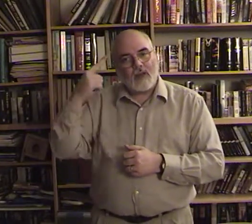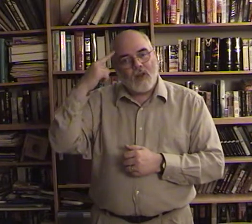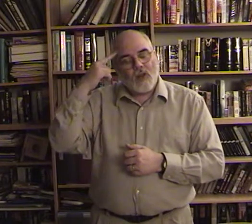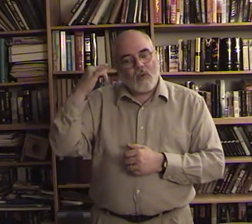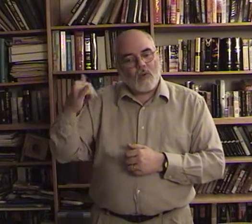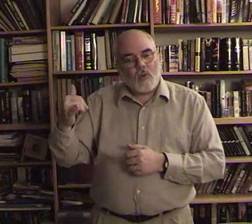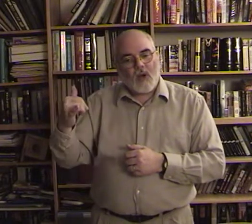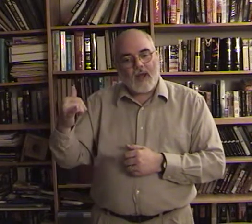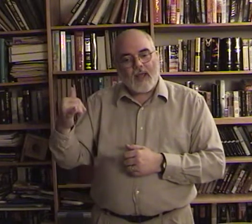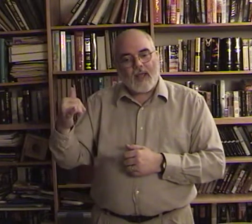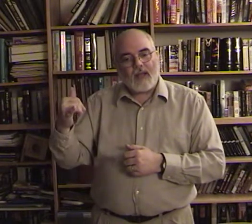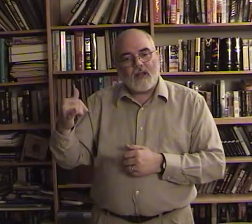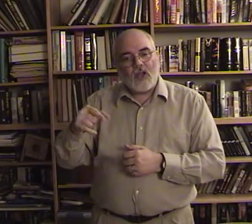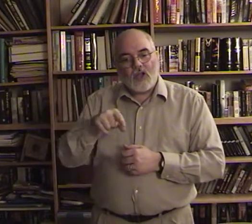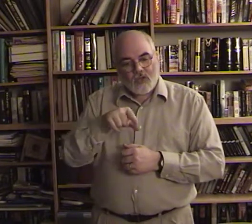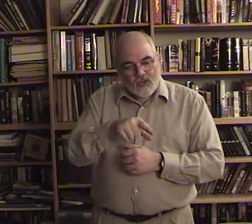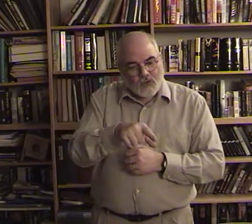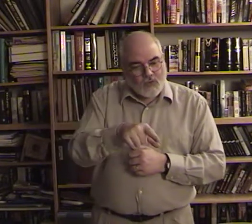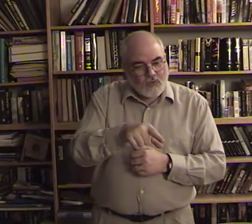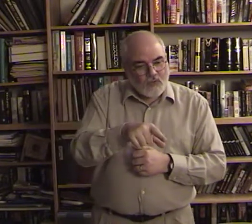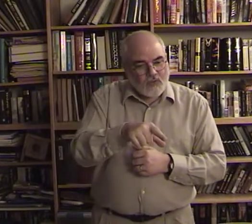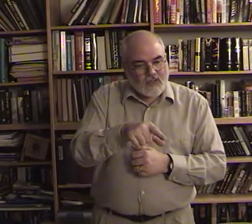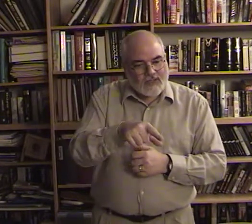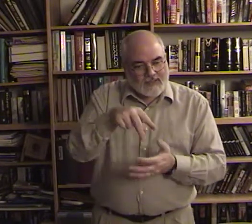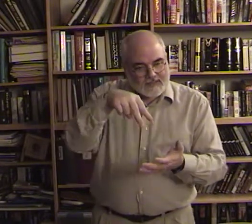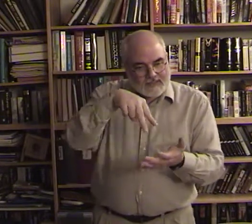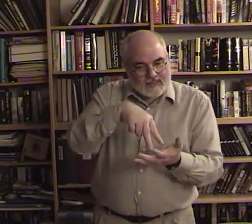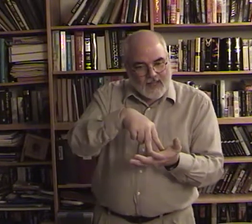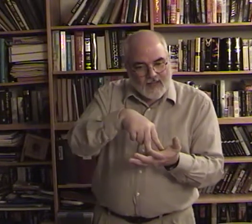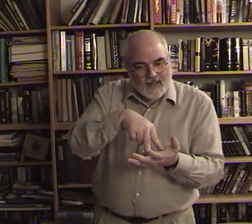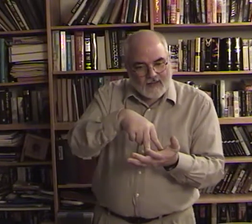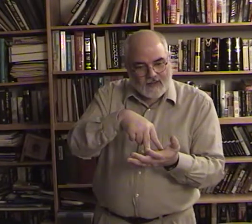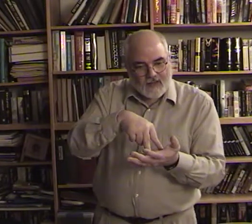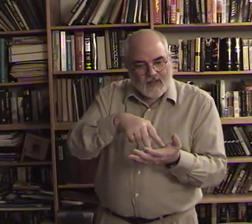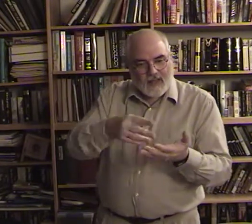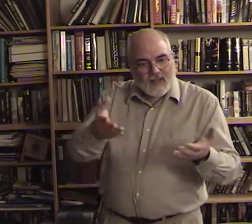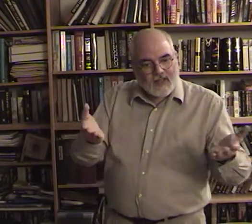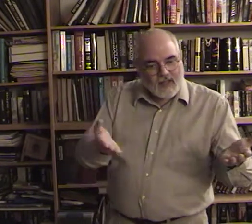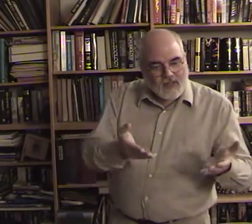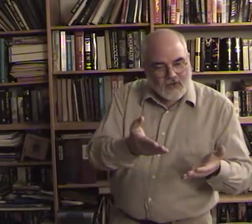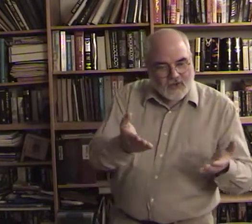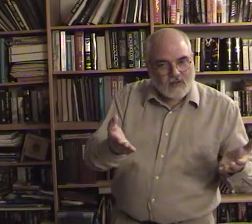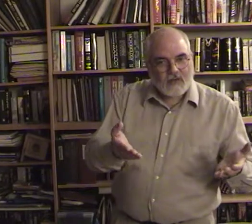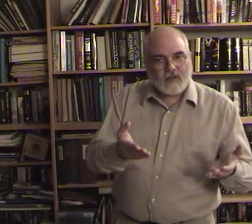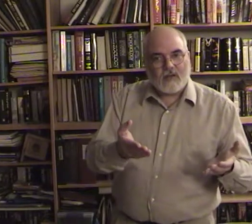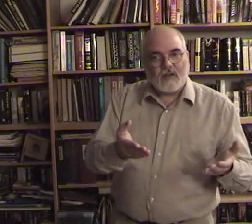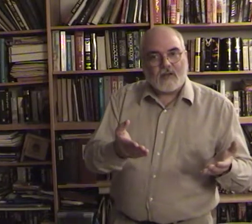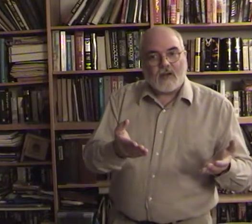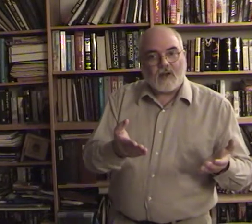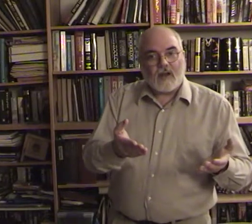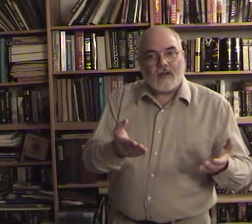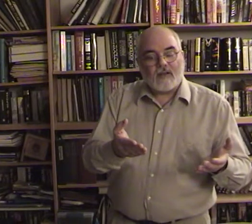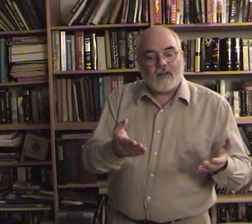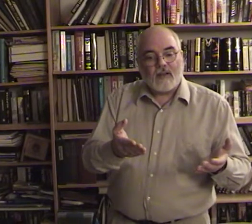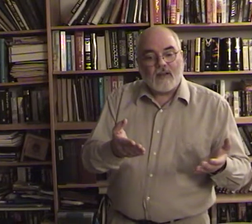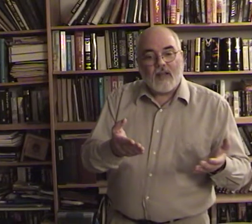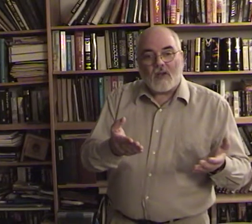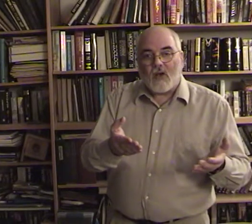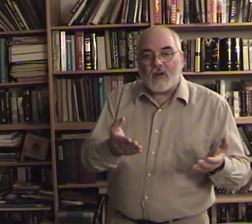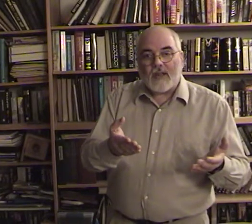why you stand here all right all of that